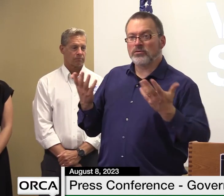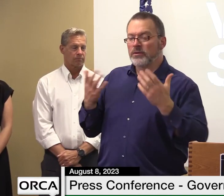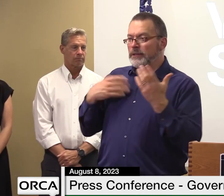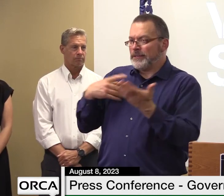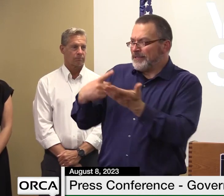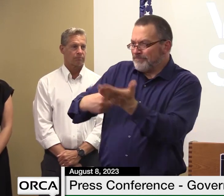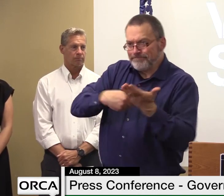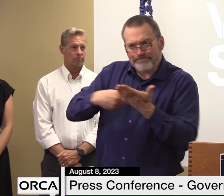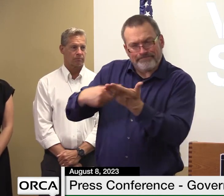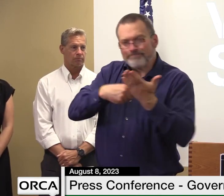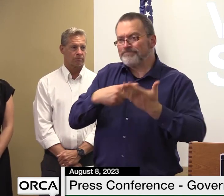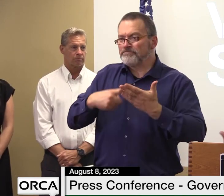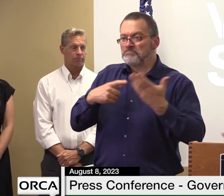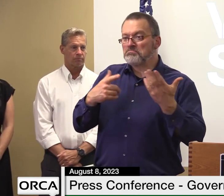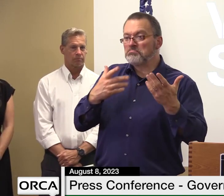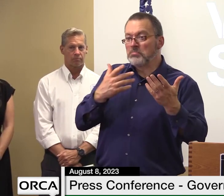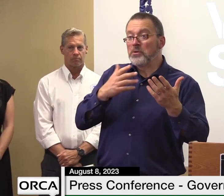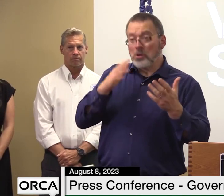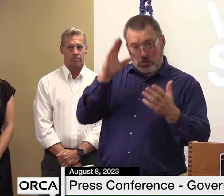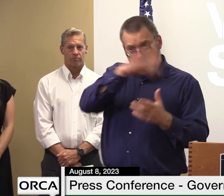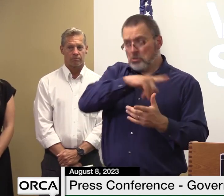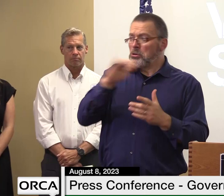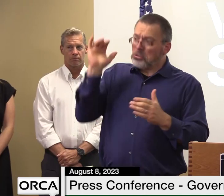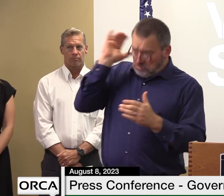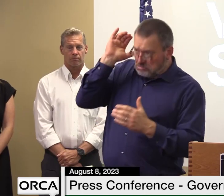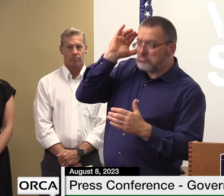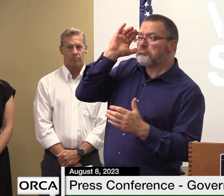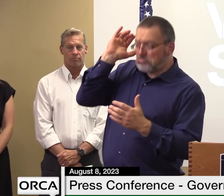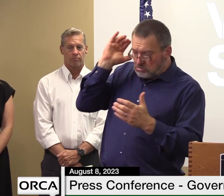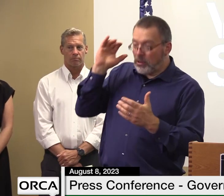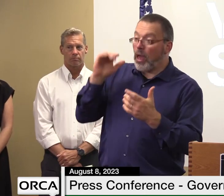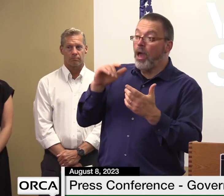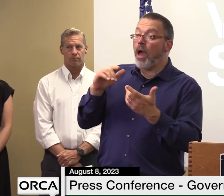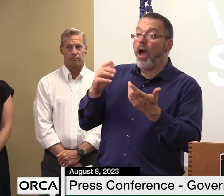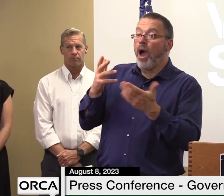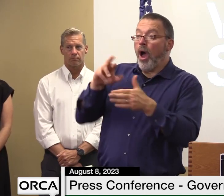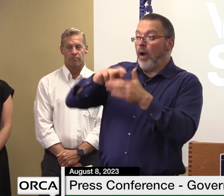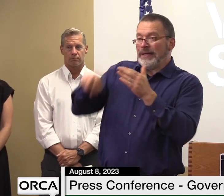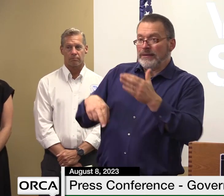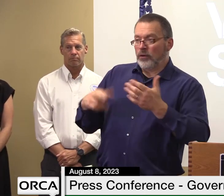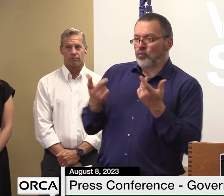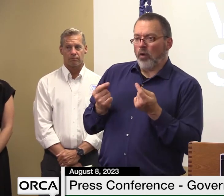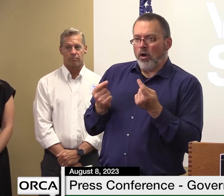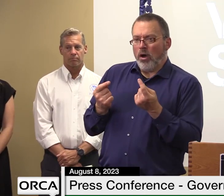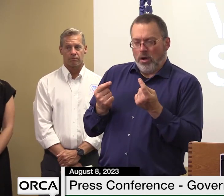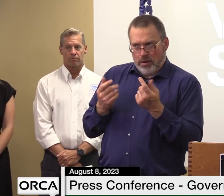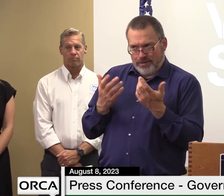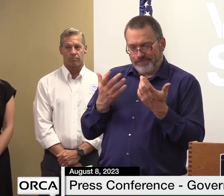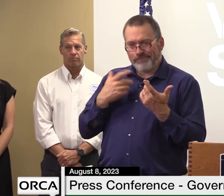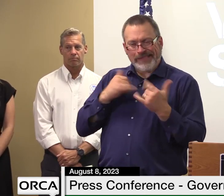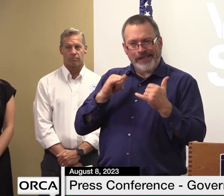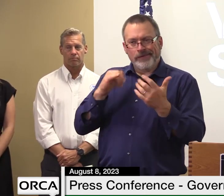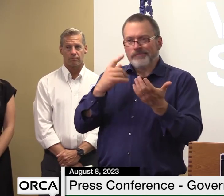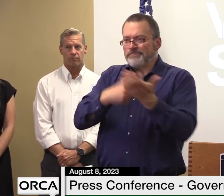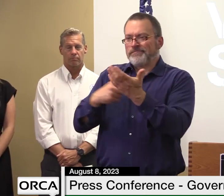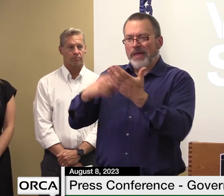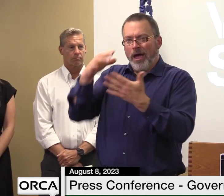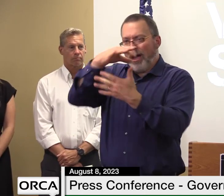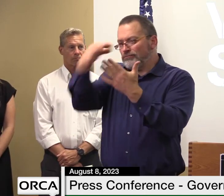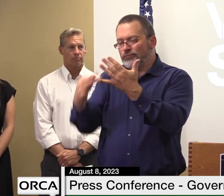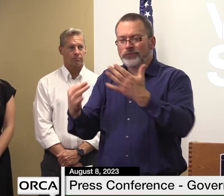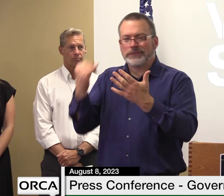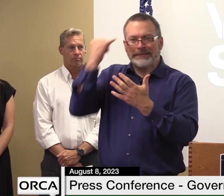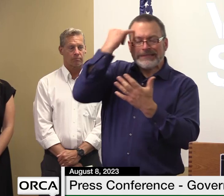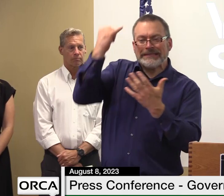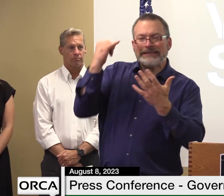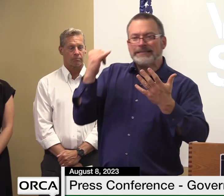very willing to hear uh any of the initiatives that we have uh have contemplated and they're they'll be putting